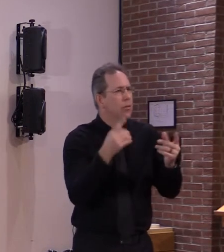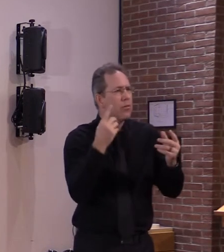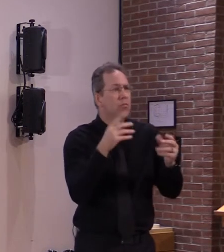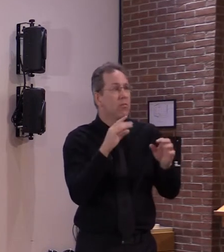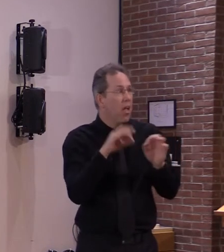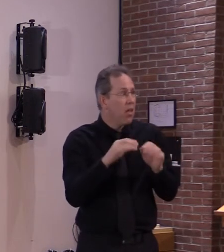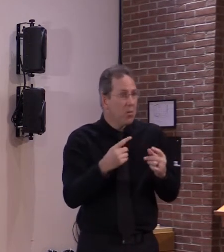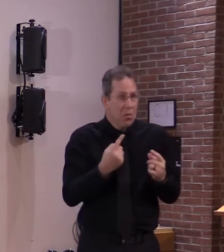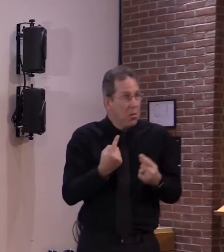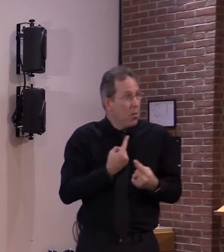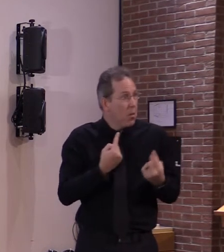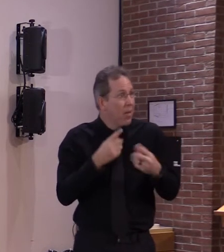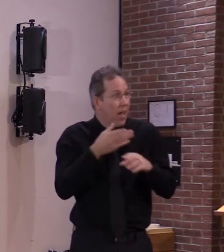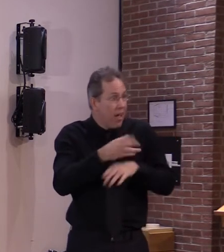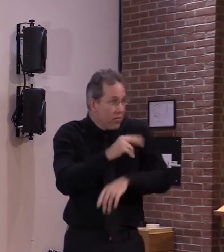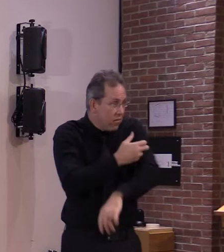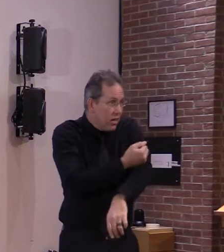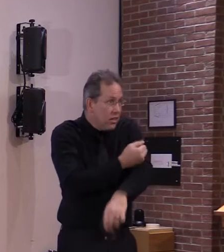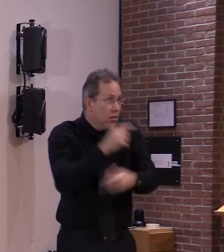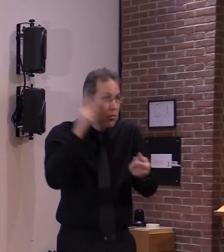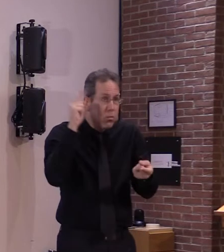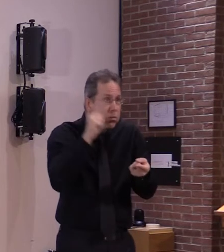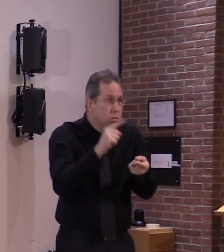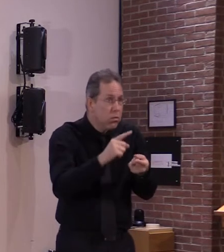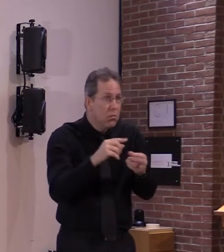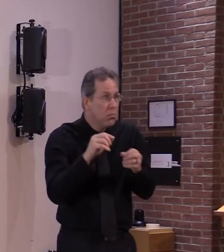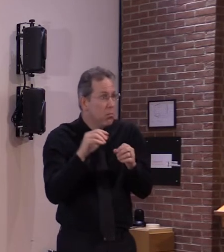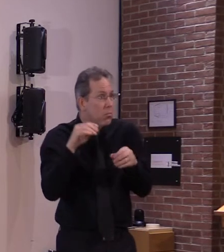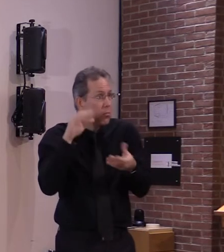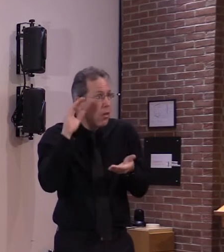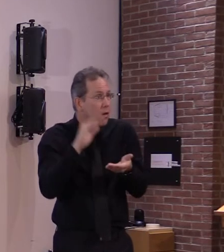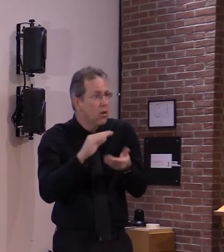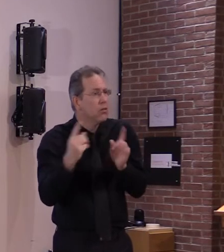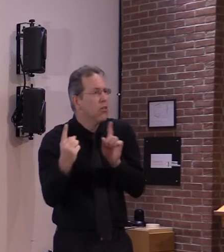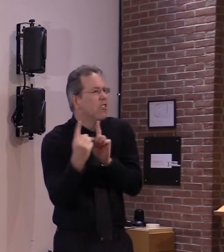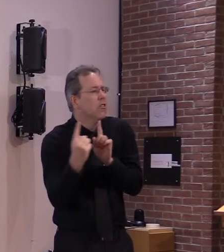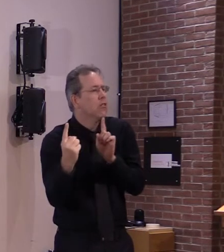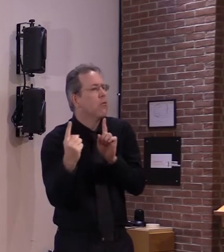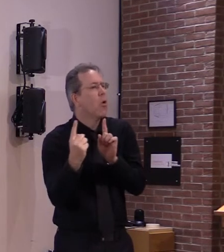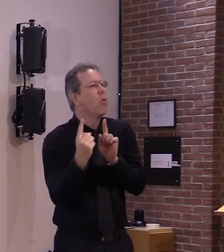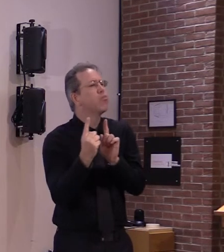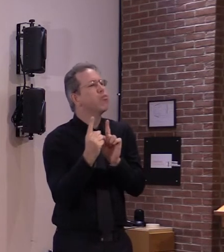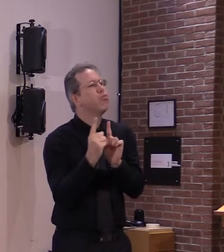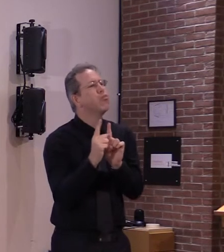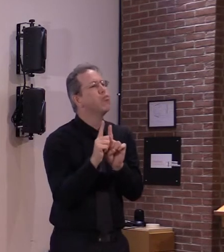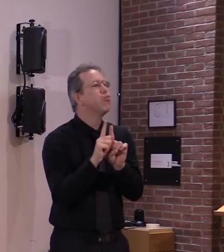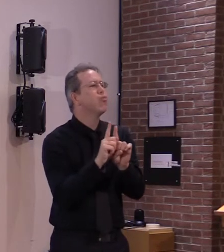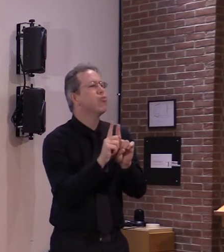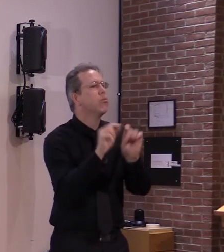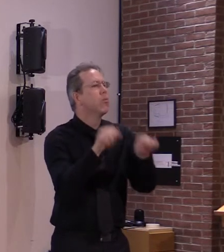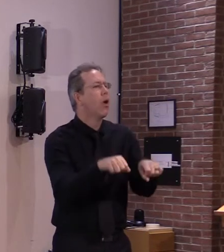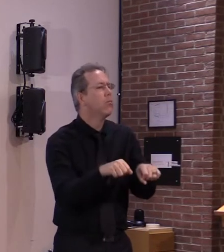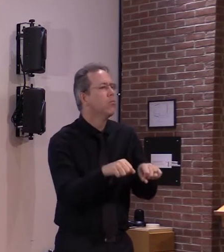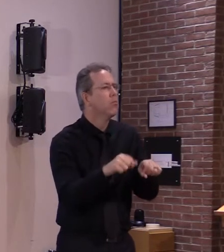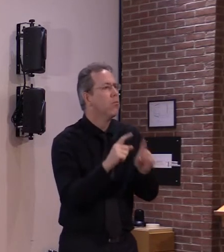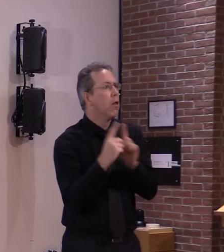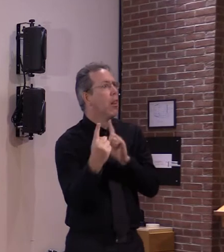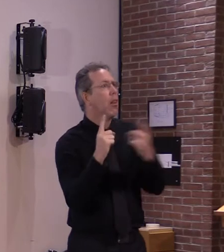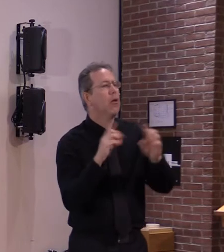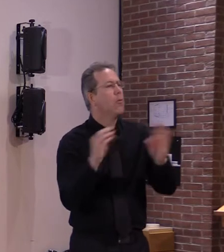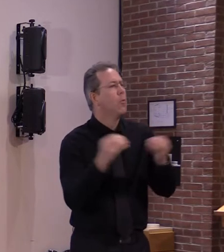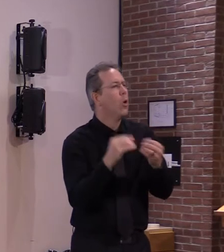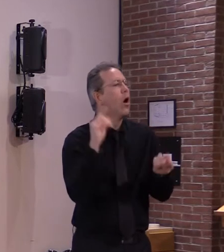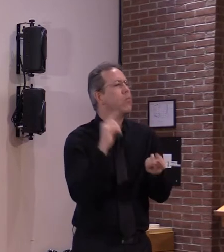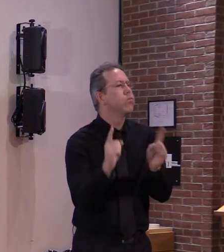the future looks like okay and and i i how long i've heard you talk about getting into the general population